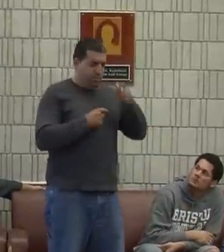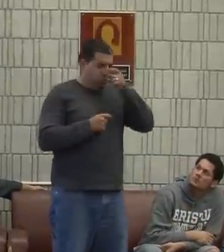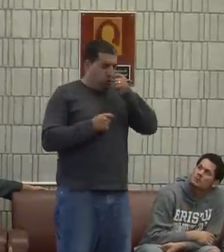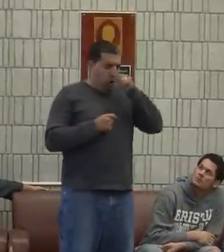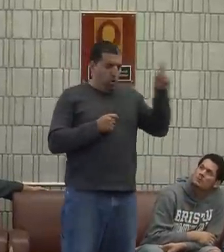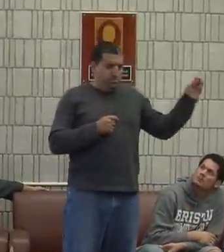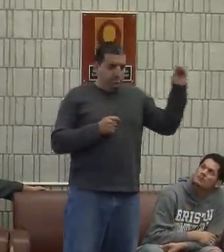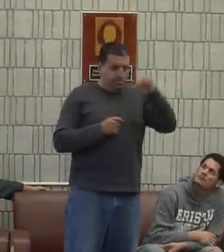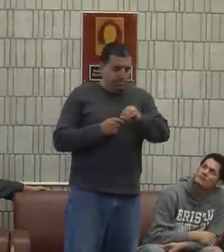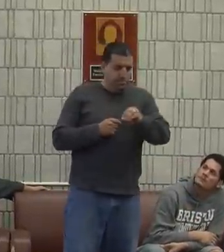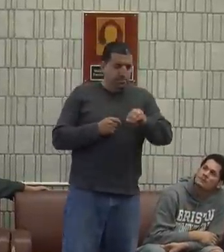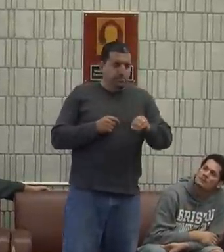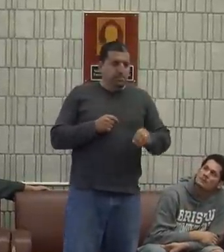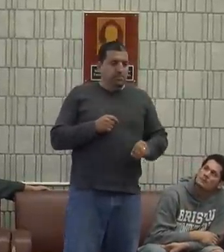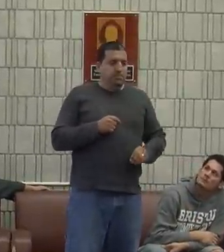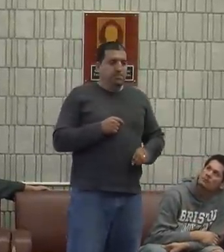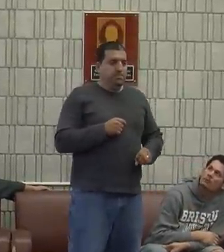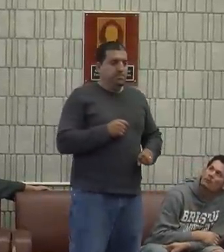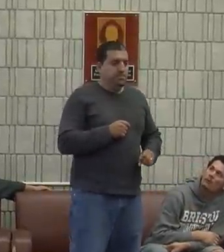I moved to Fall River from Taunton.